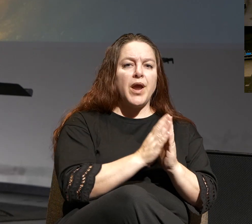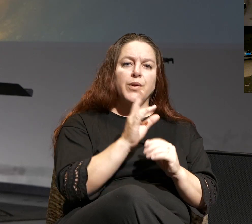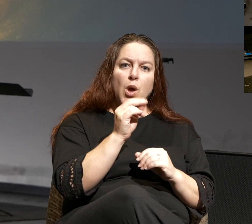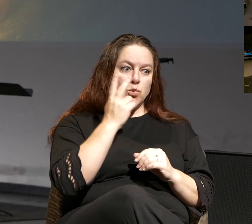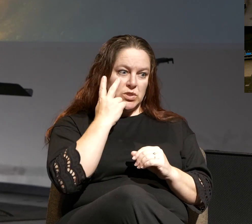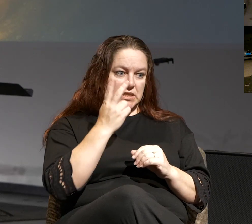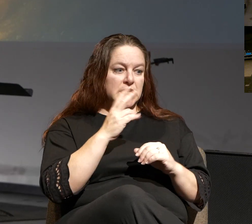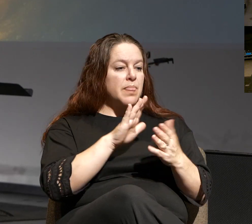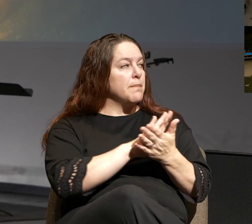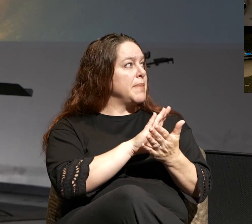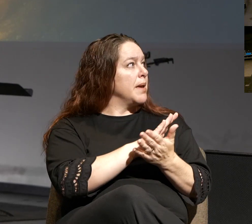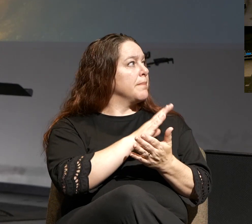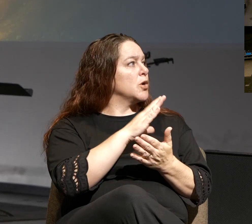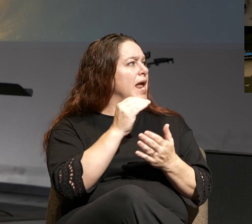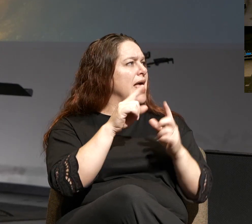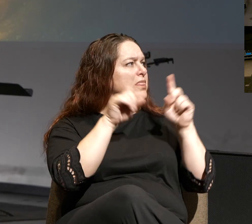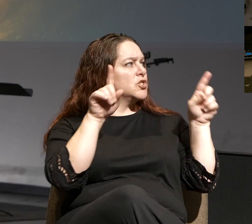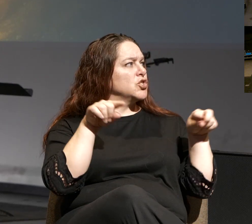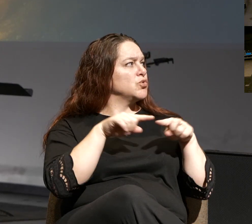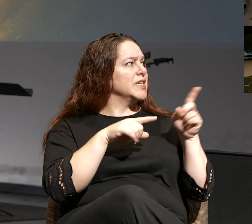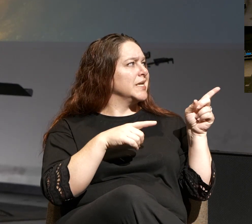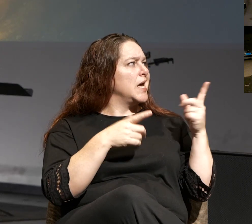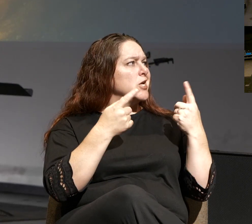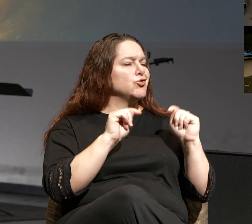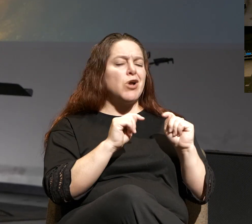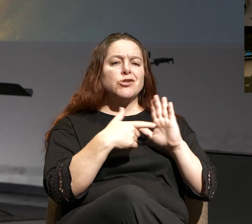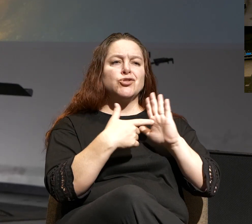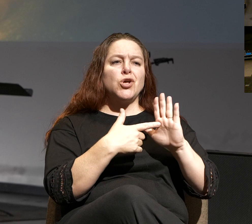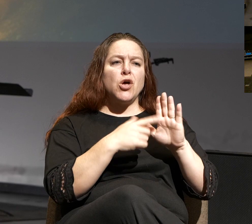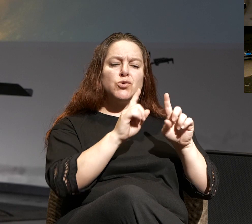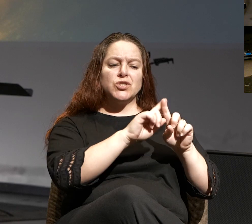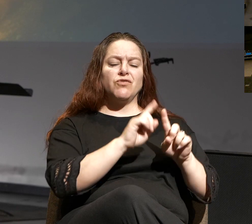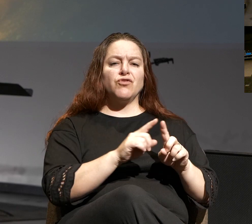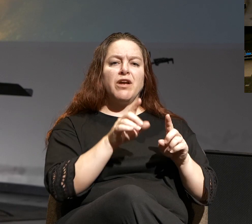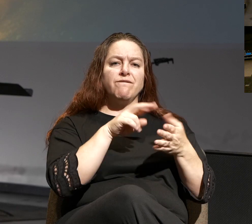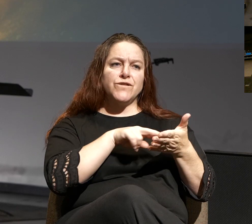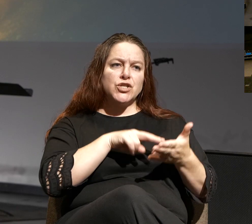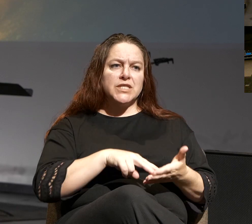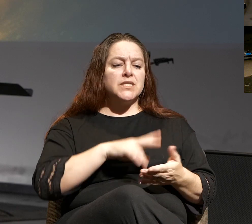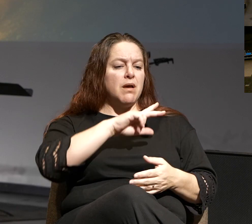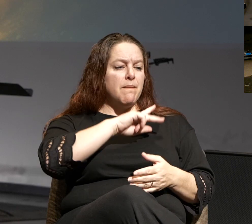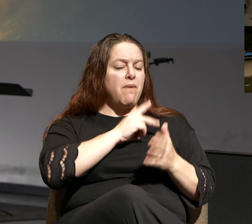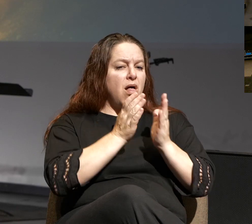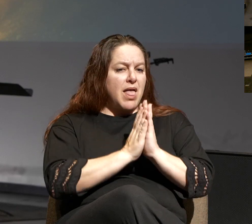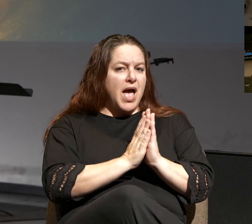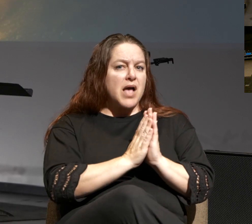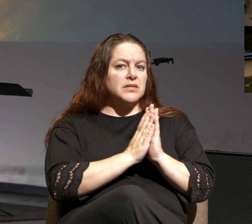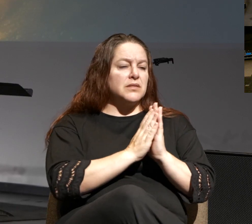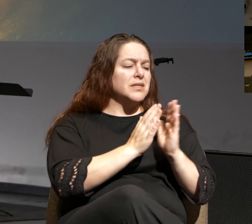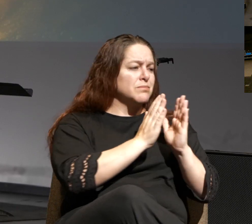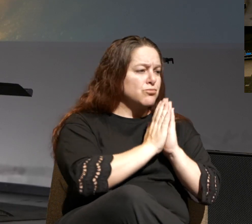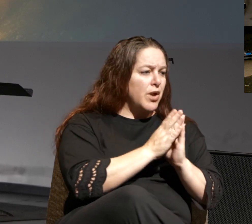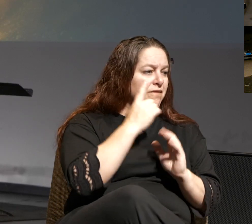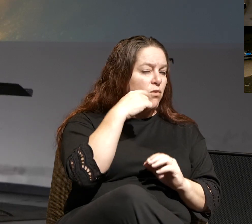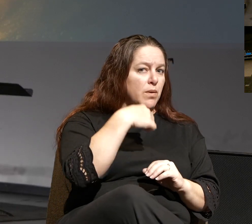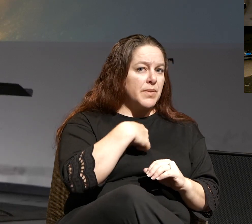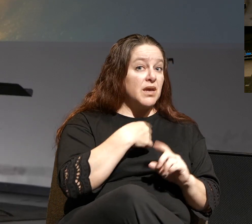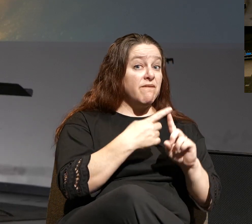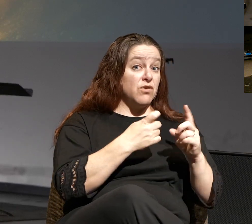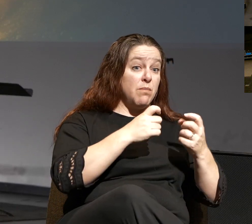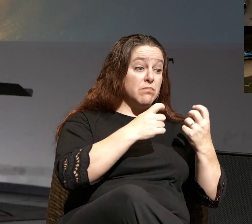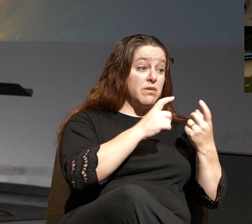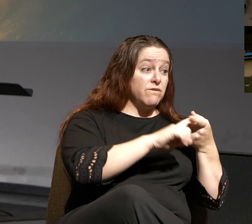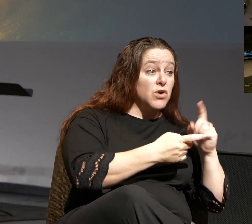on the screen, I tried to fill it up with all these cross-references, where Paul asks for prayer from his friends and from